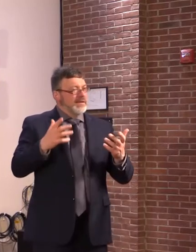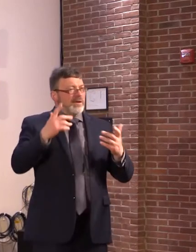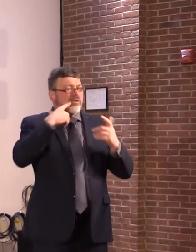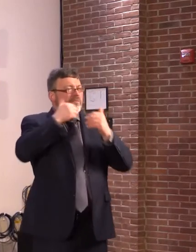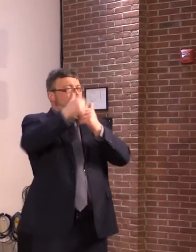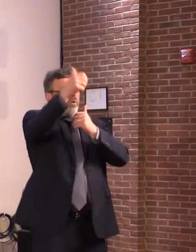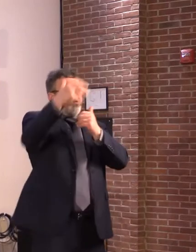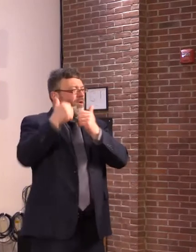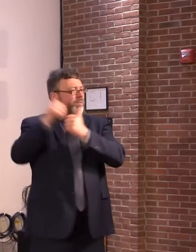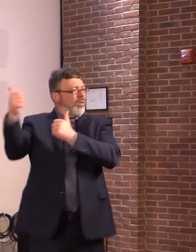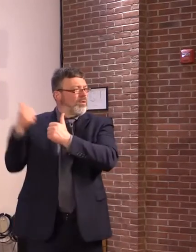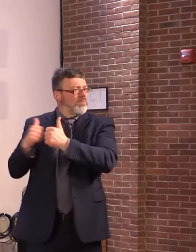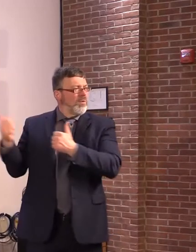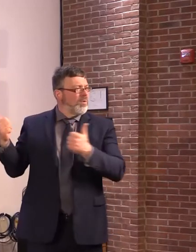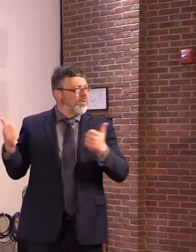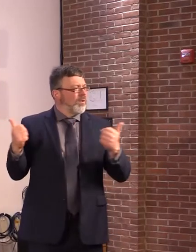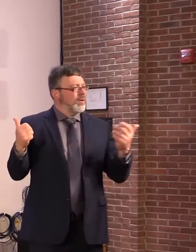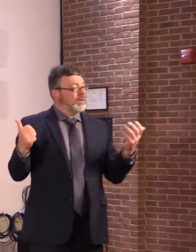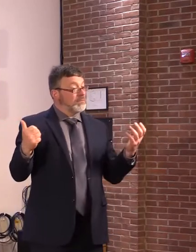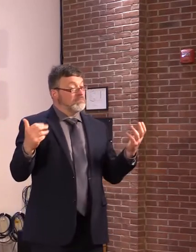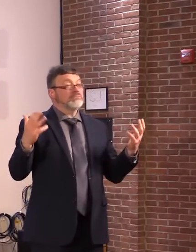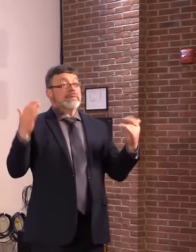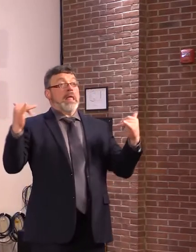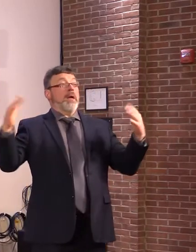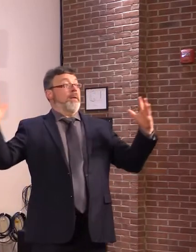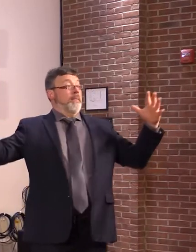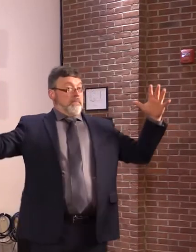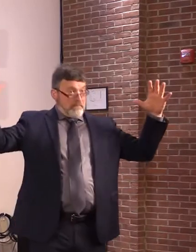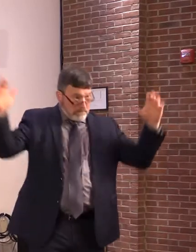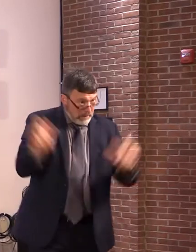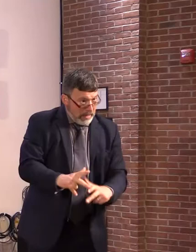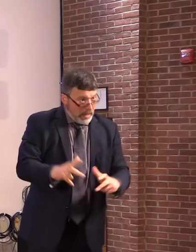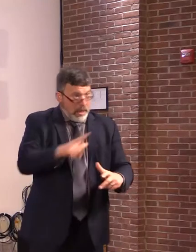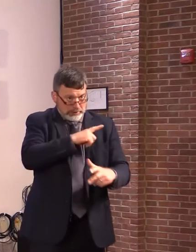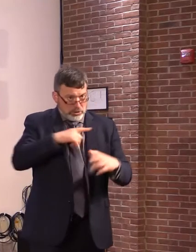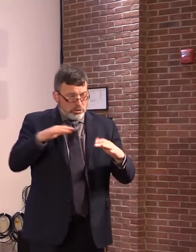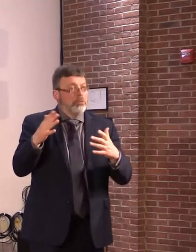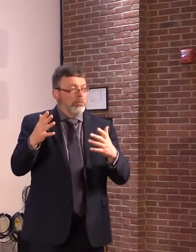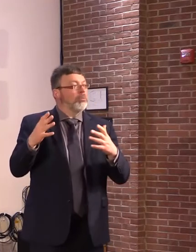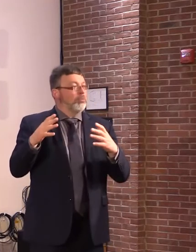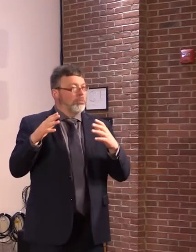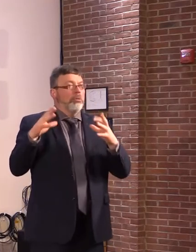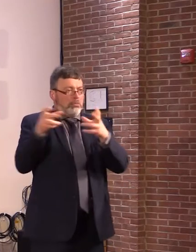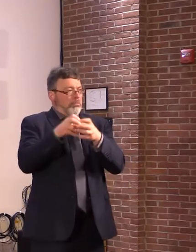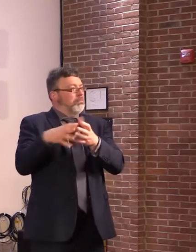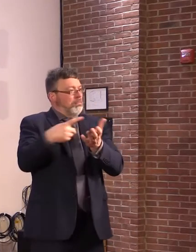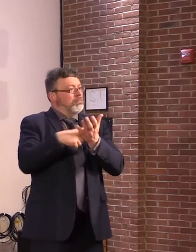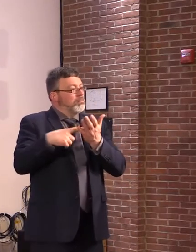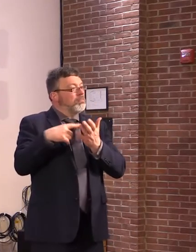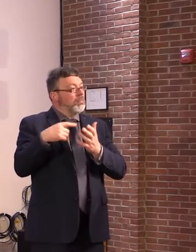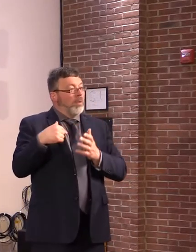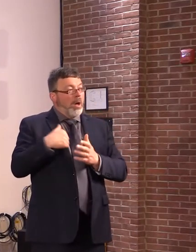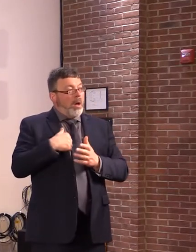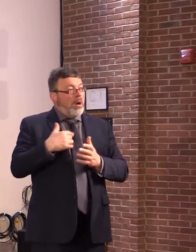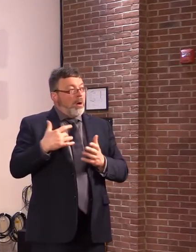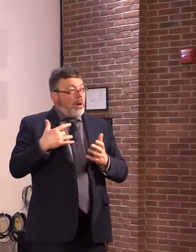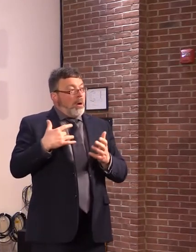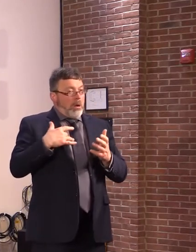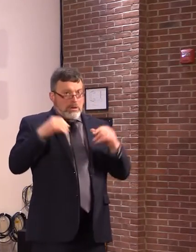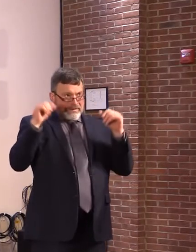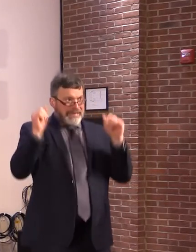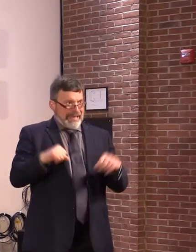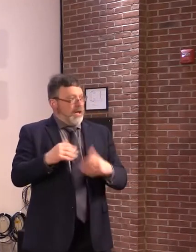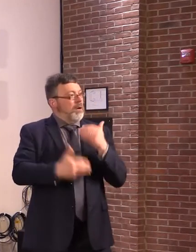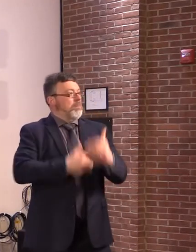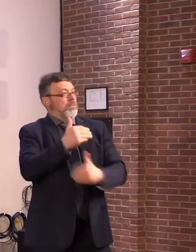Now that we're back in the building. I think all of these issues that have been worked on over the last